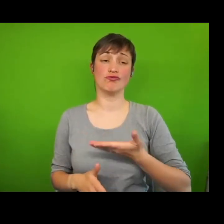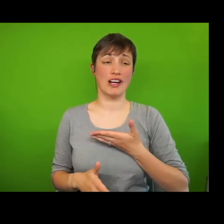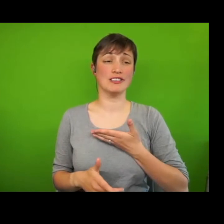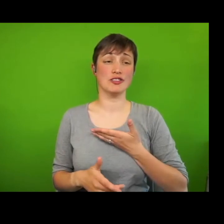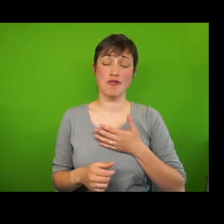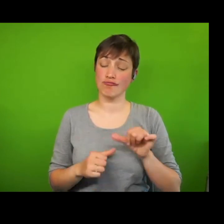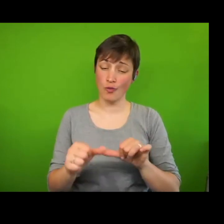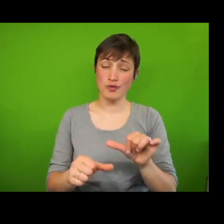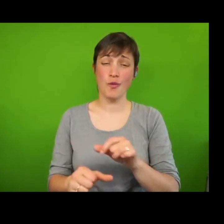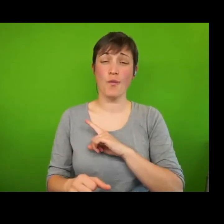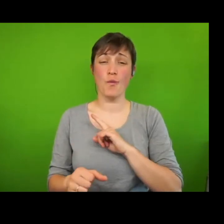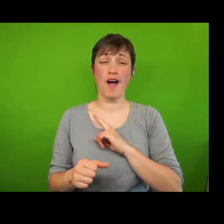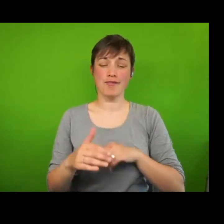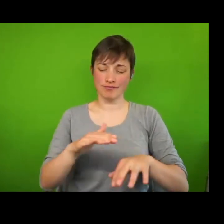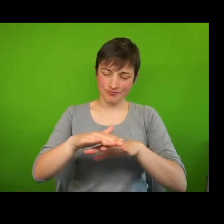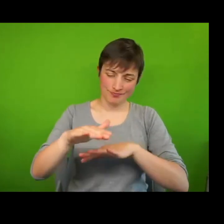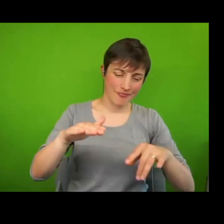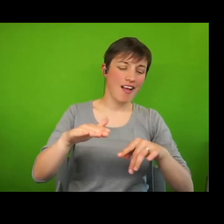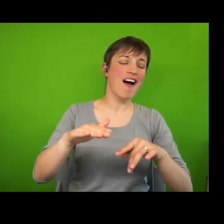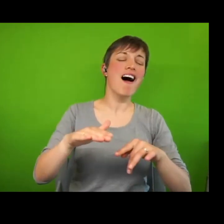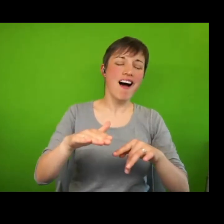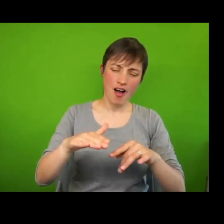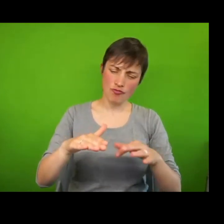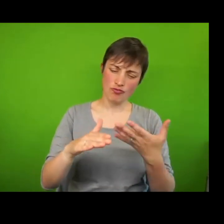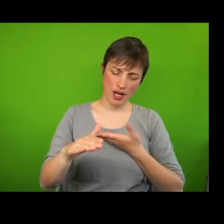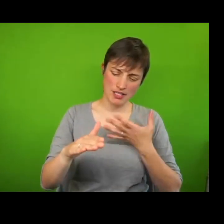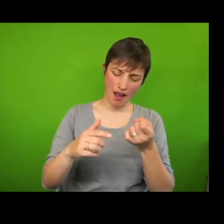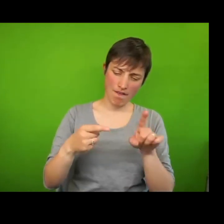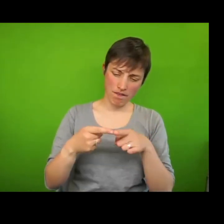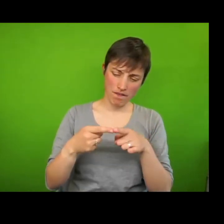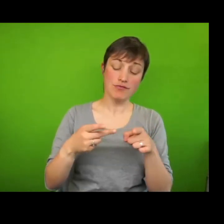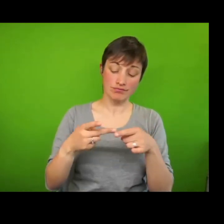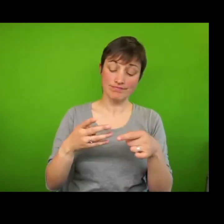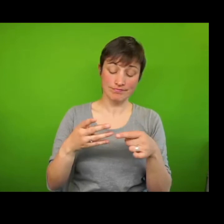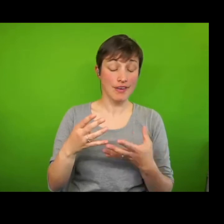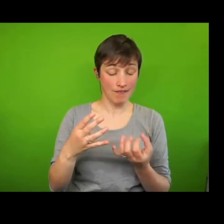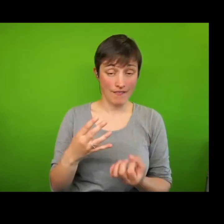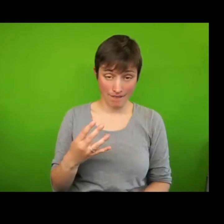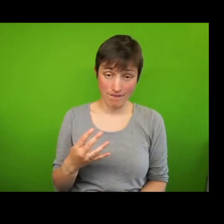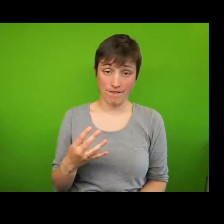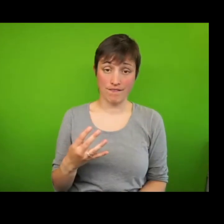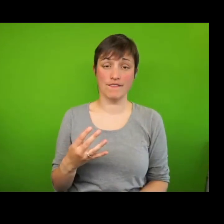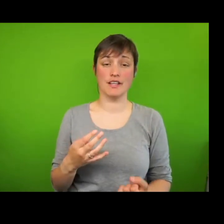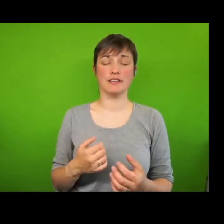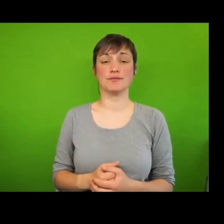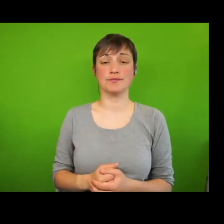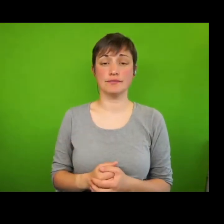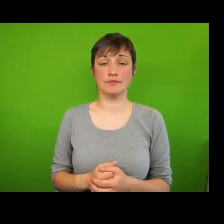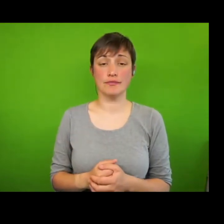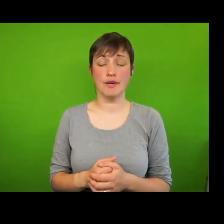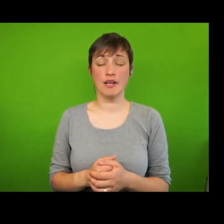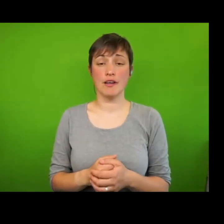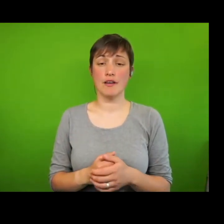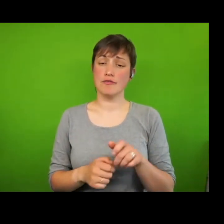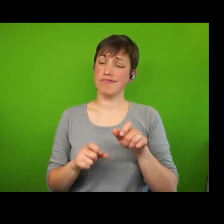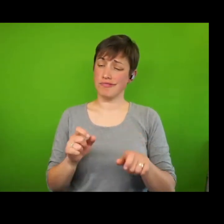effective realisation of other rights. It acknowledges the agency of rights-bearers and their potential to play a